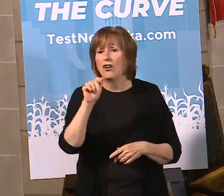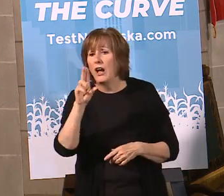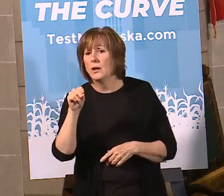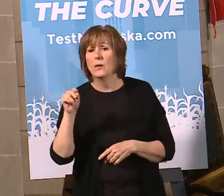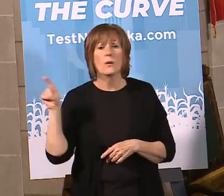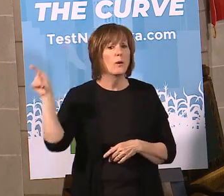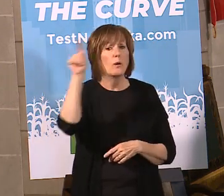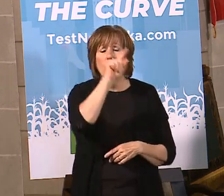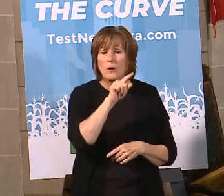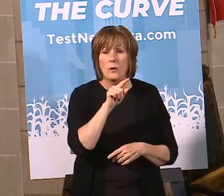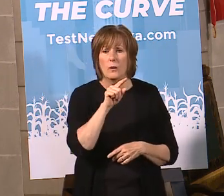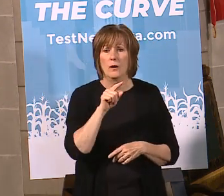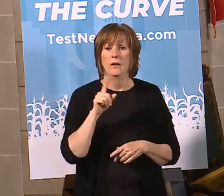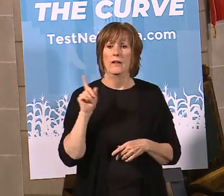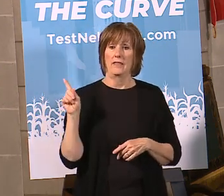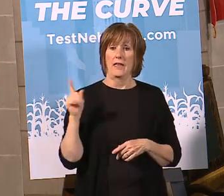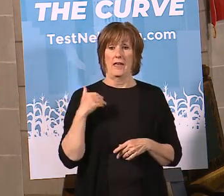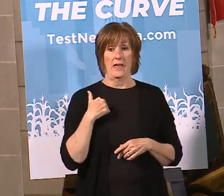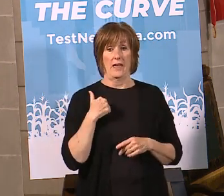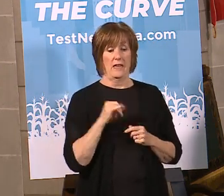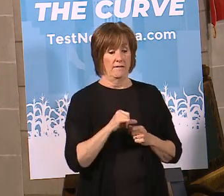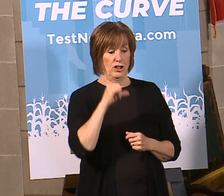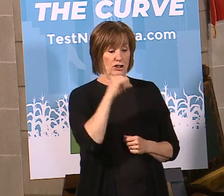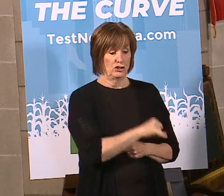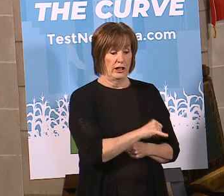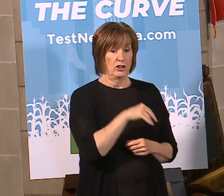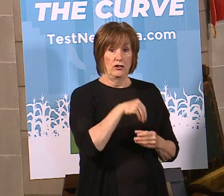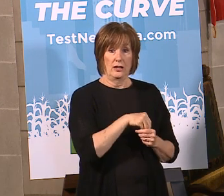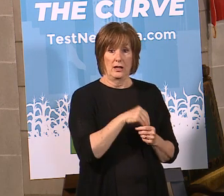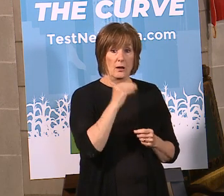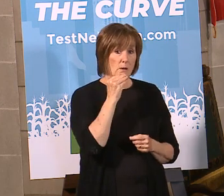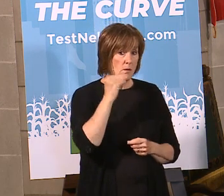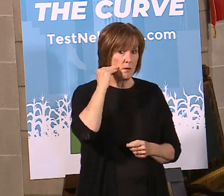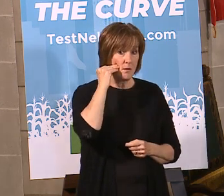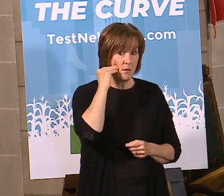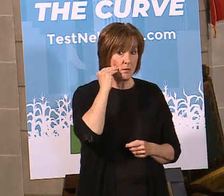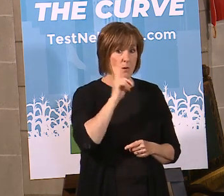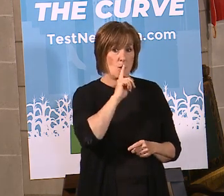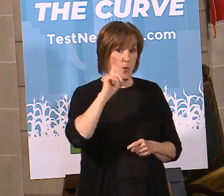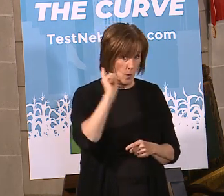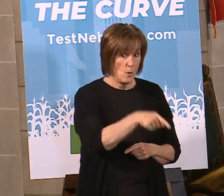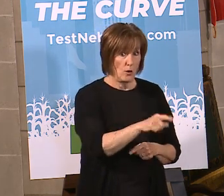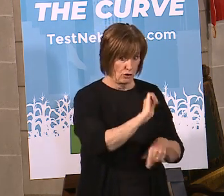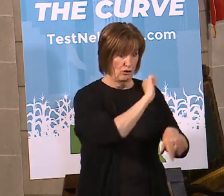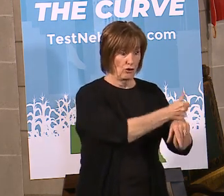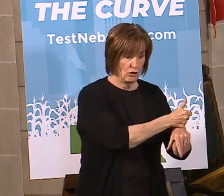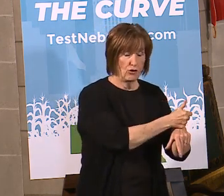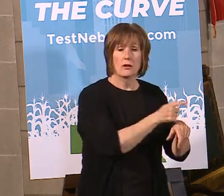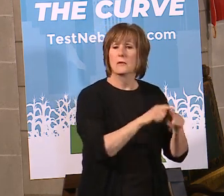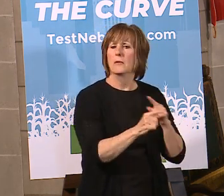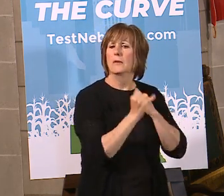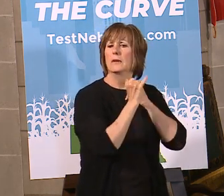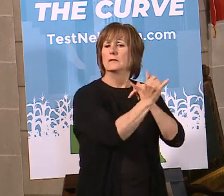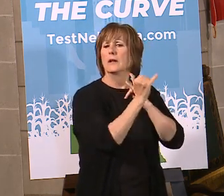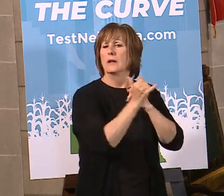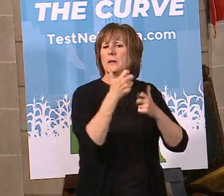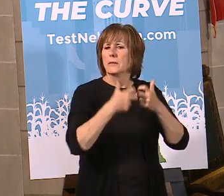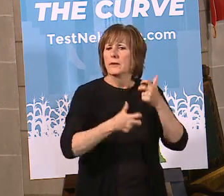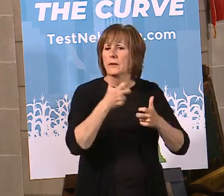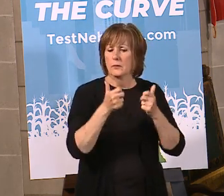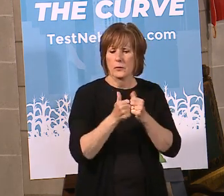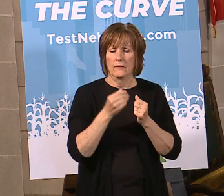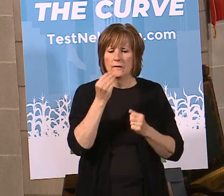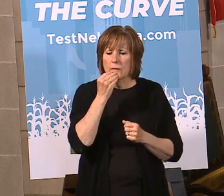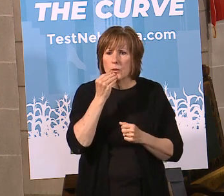they had shelter-in-place orders, yet they still have the same issues that we do with regard to food